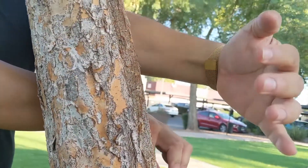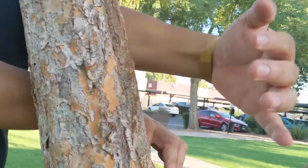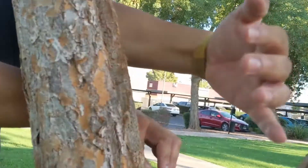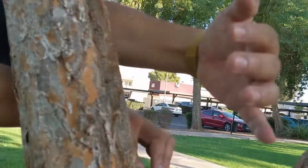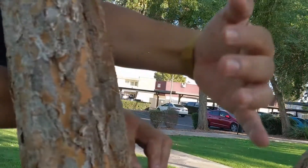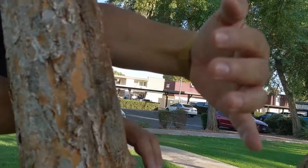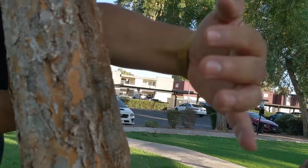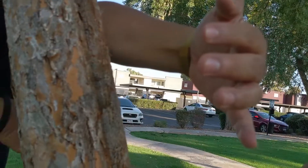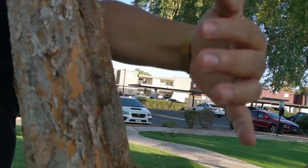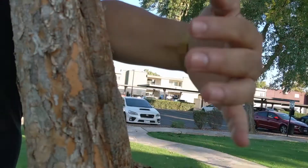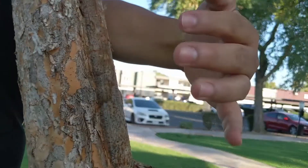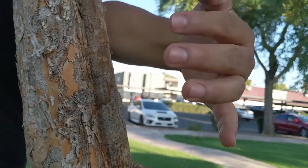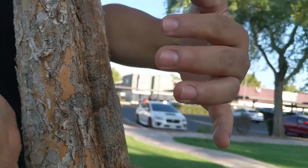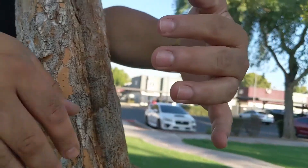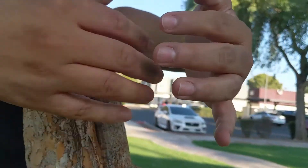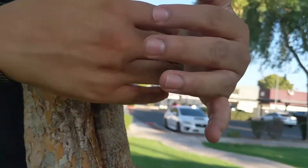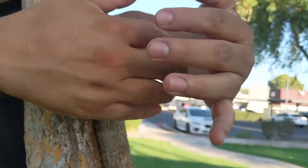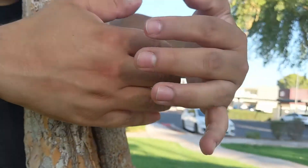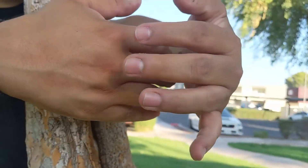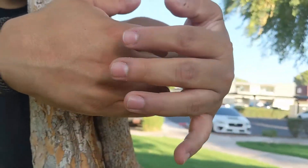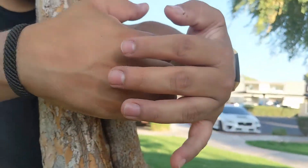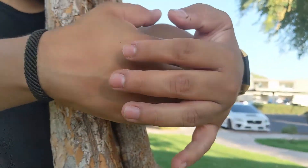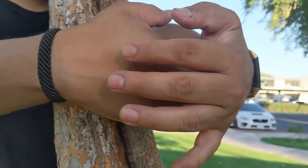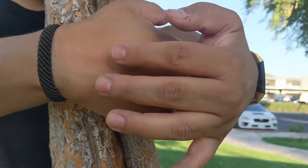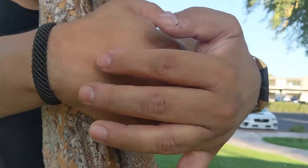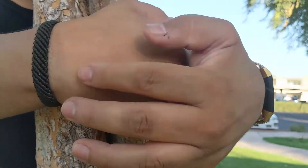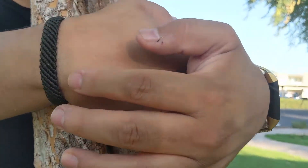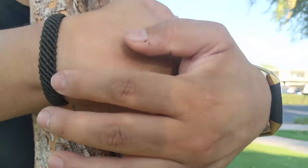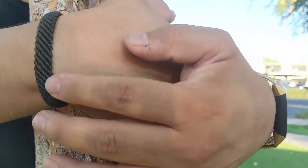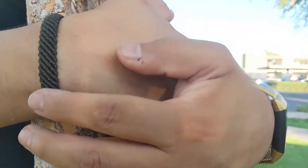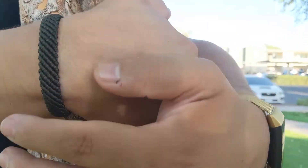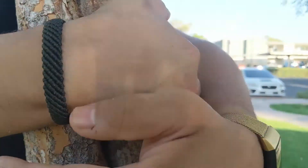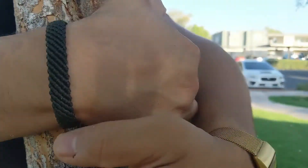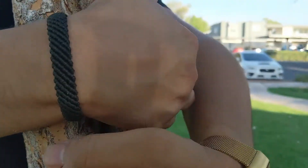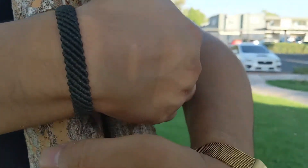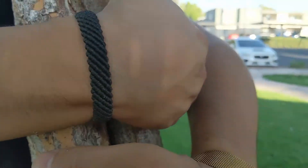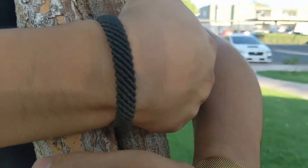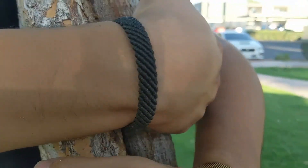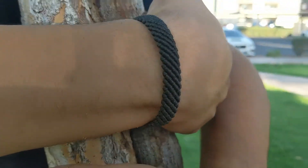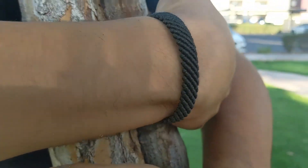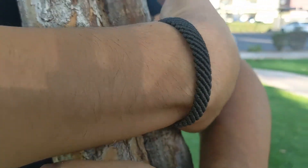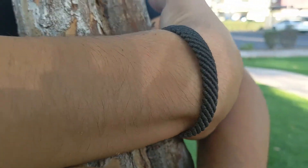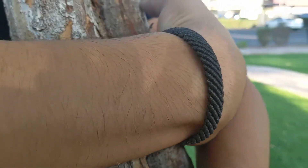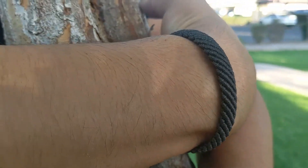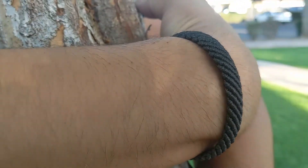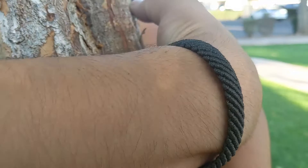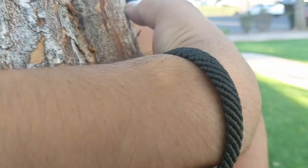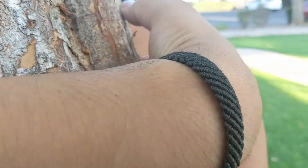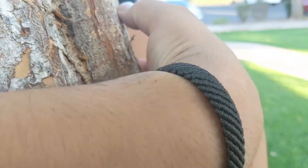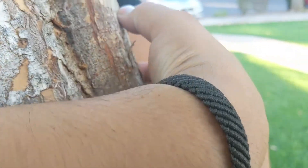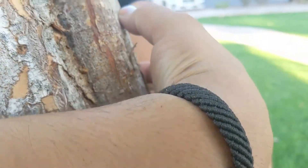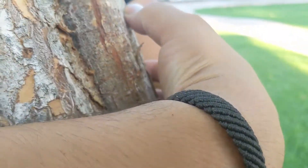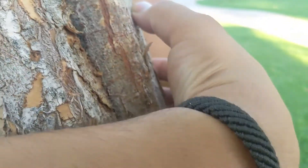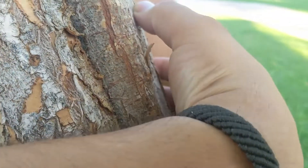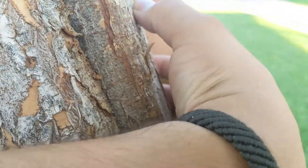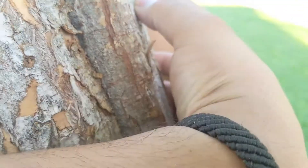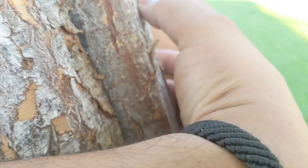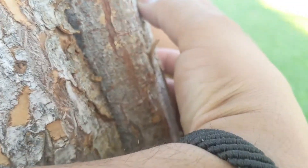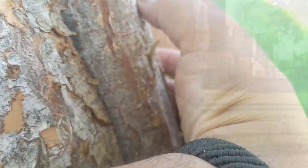love drop-offs food nourishes the body and love nourishes the soul in my community our spirits are